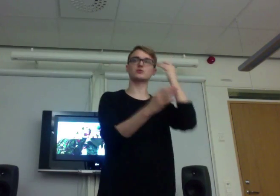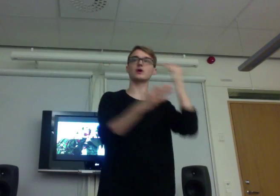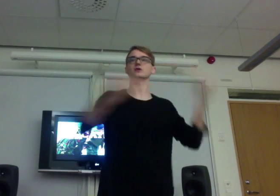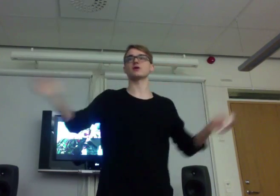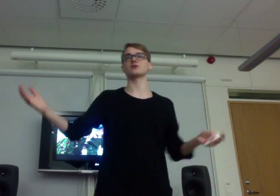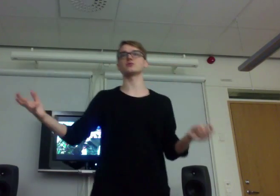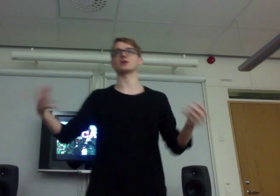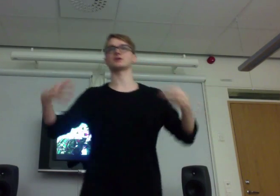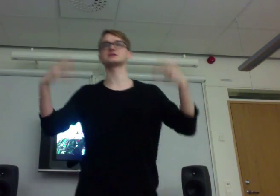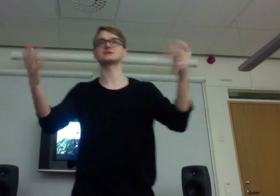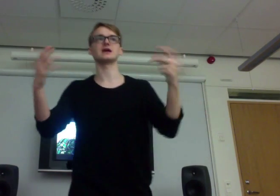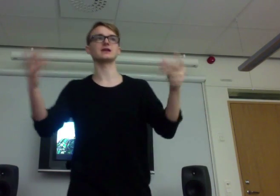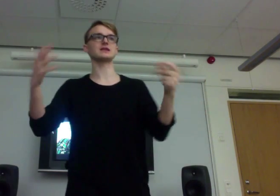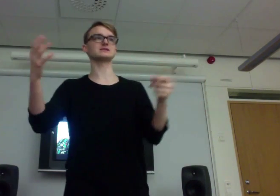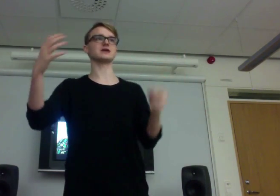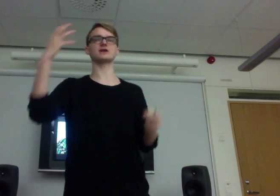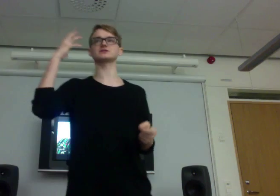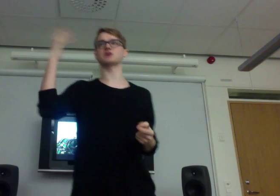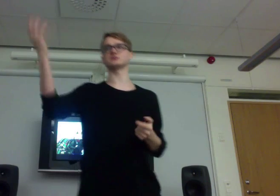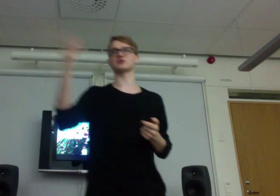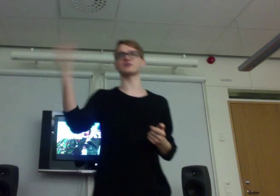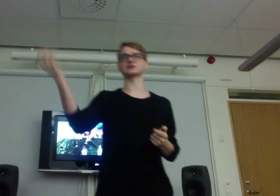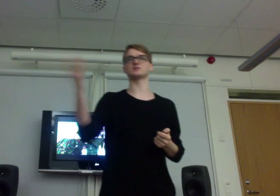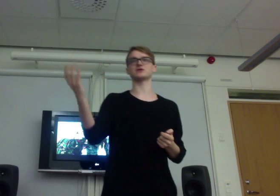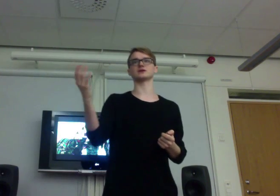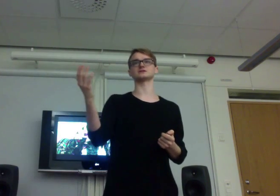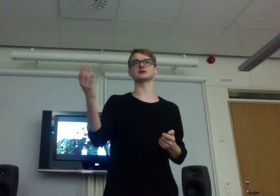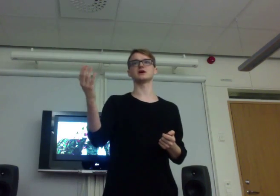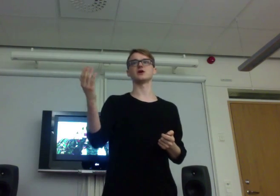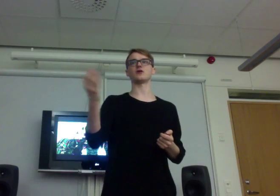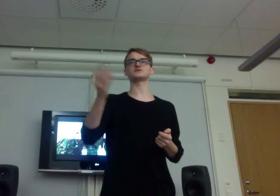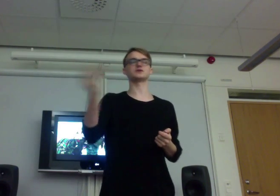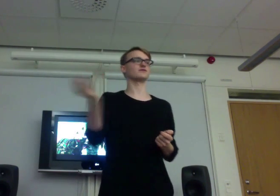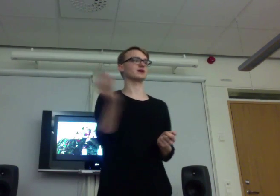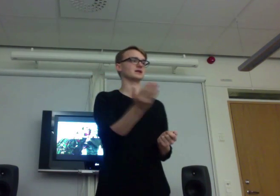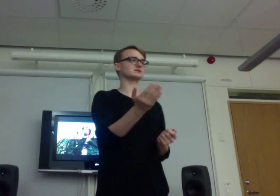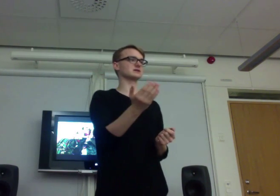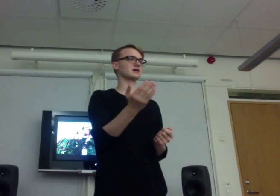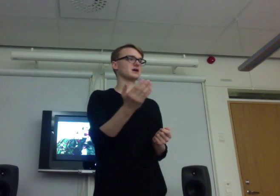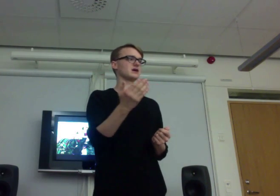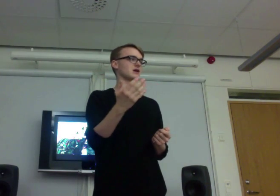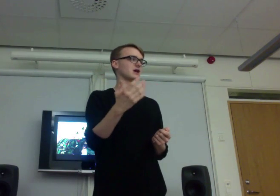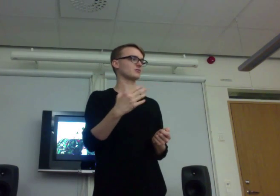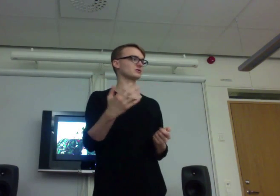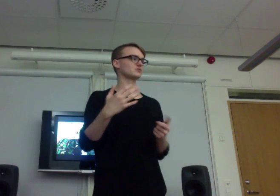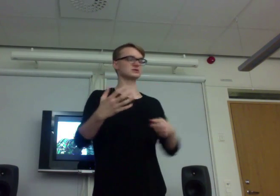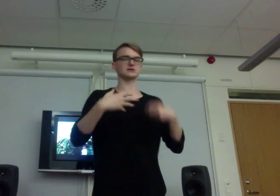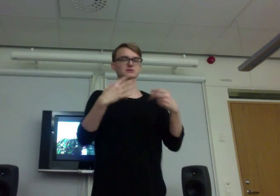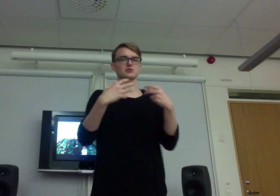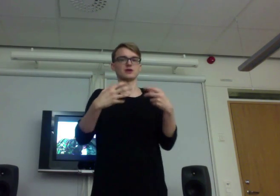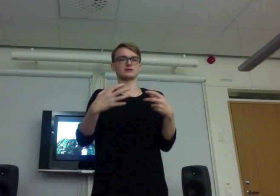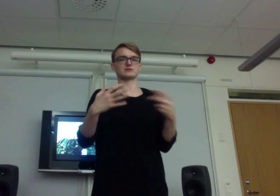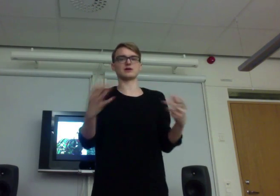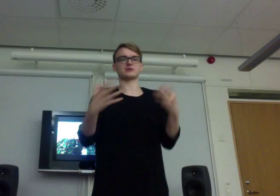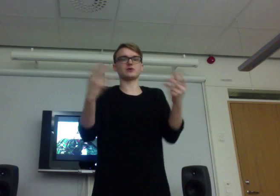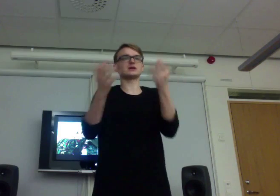while or a long while, But at least I get some sort of experience Of something else. And which can create, like, Really,